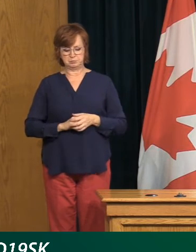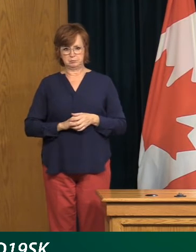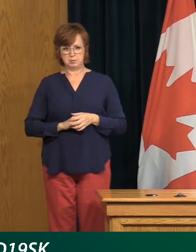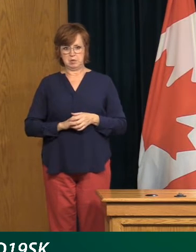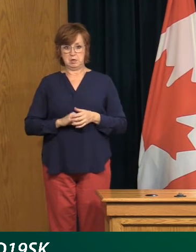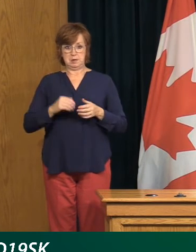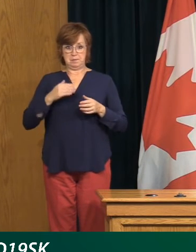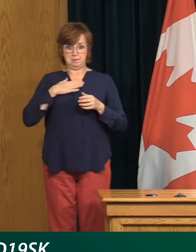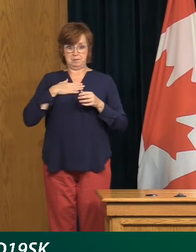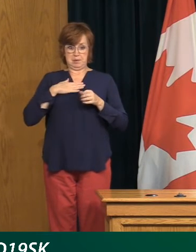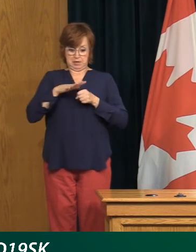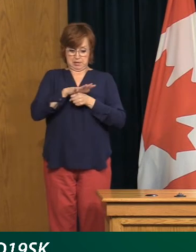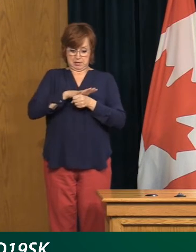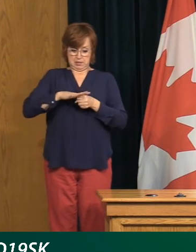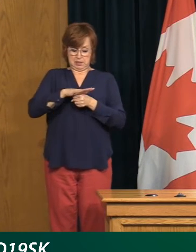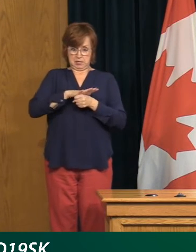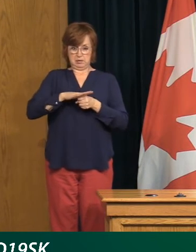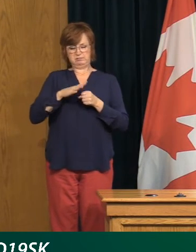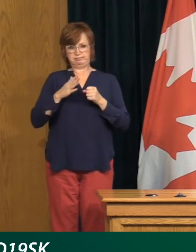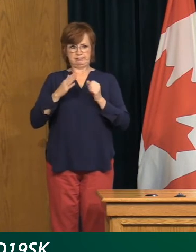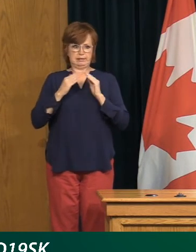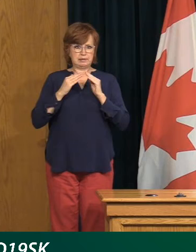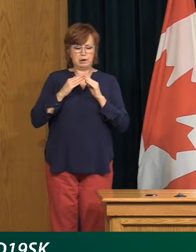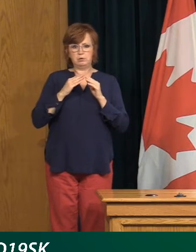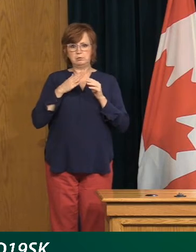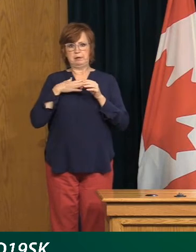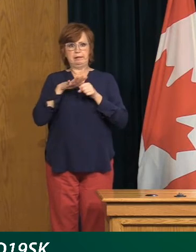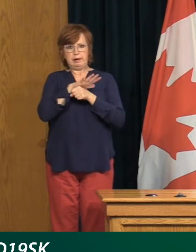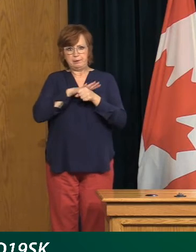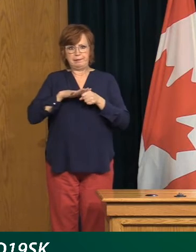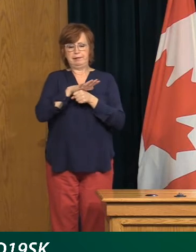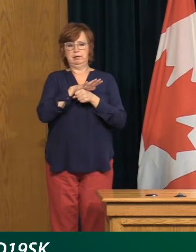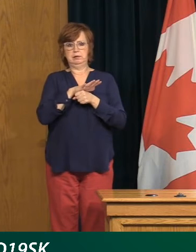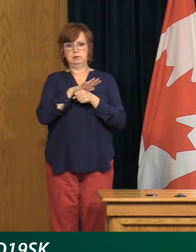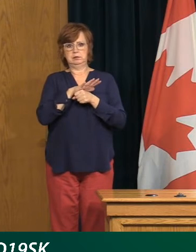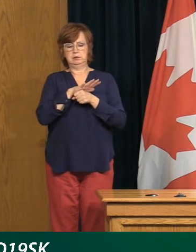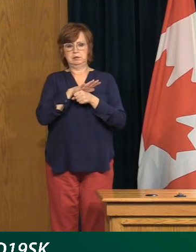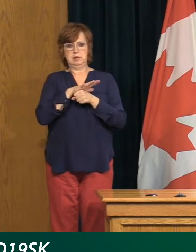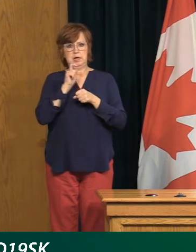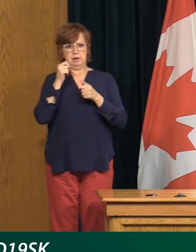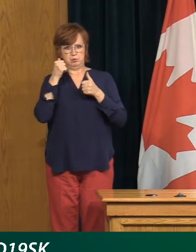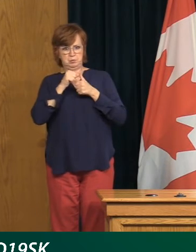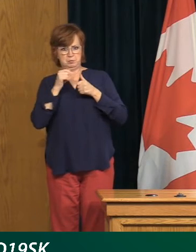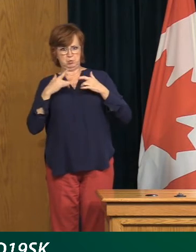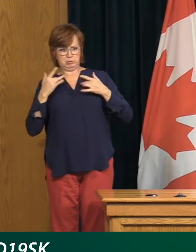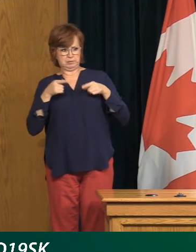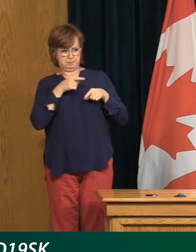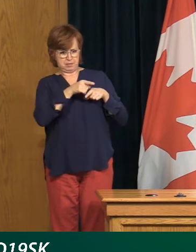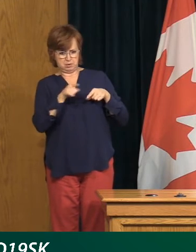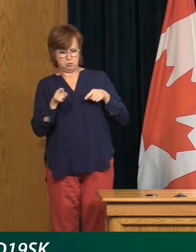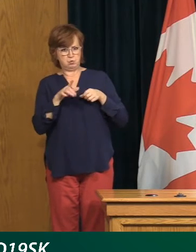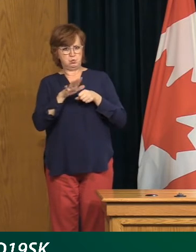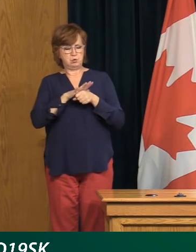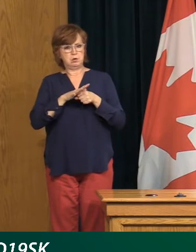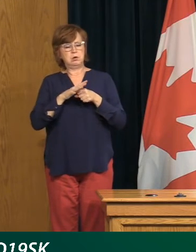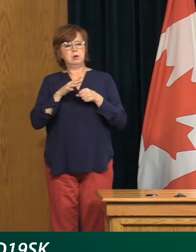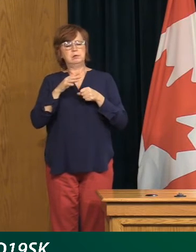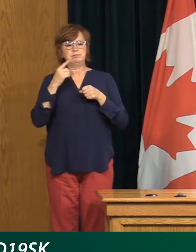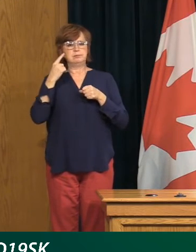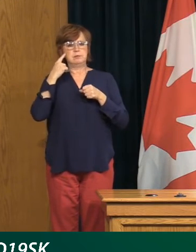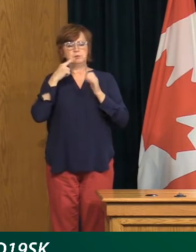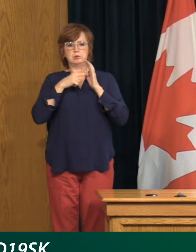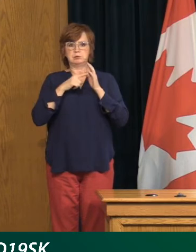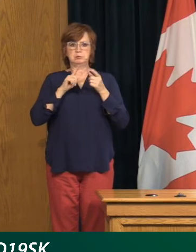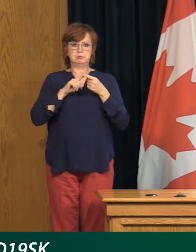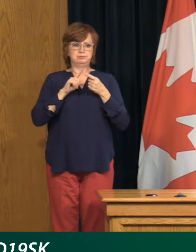local area and then sometimes that's a reminder for us to take precautions, especially if cases are surging and parts of the province